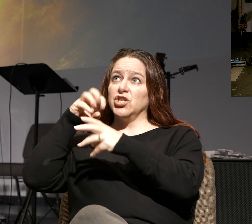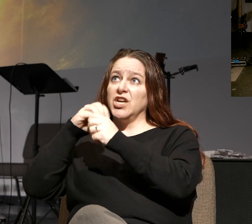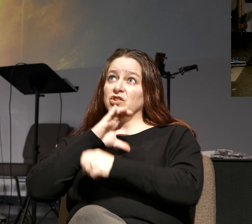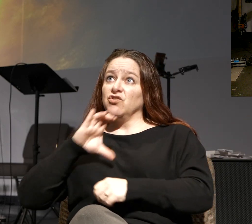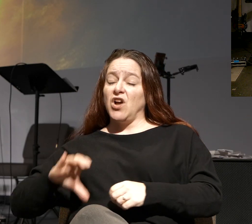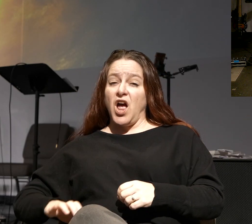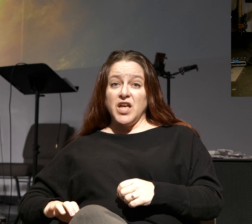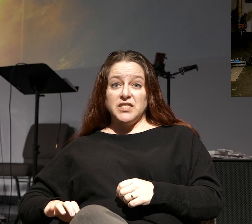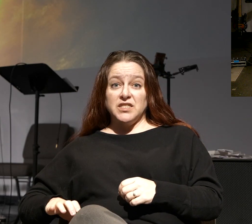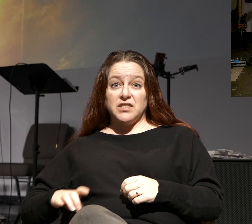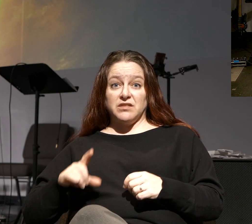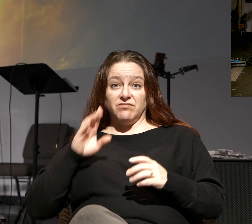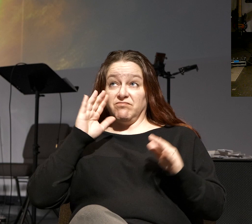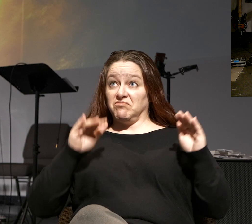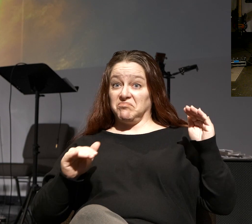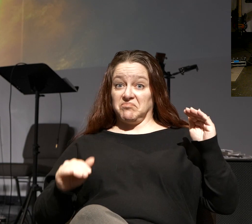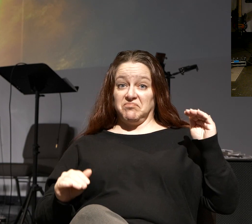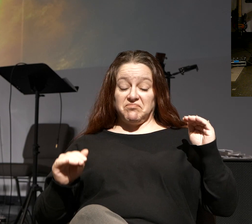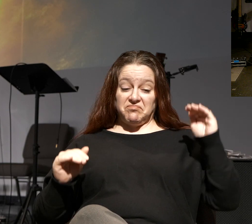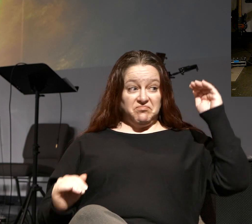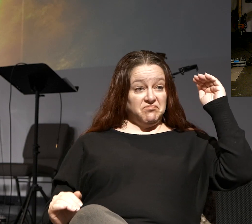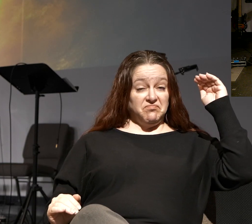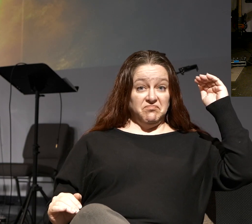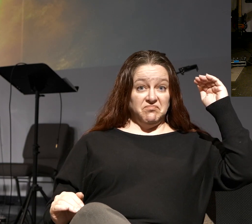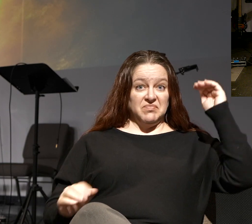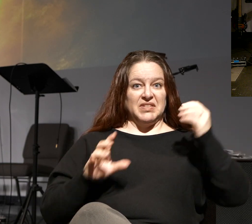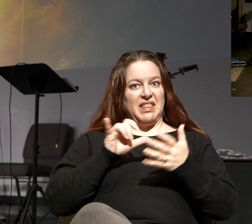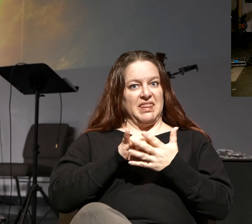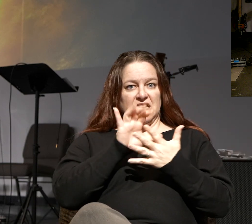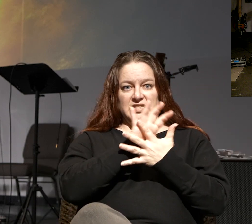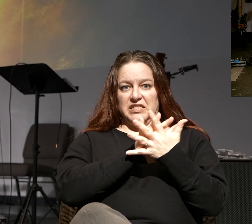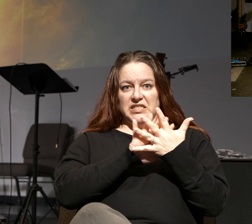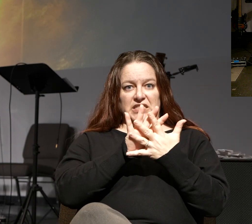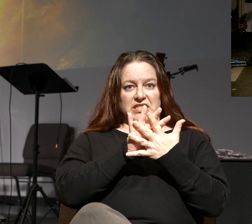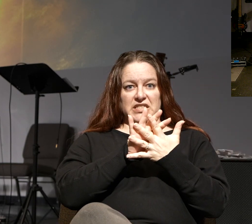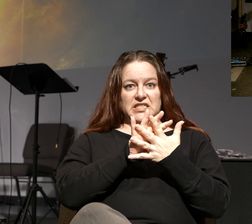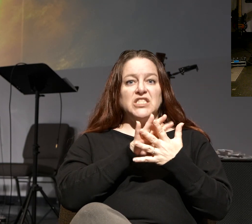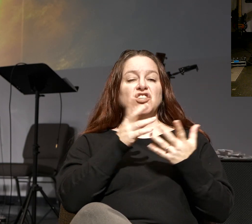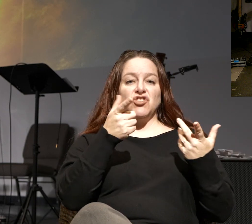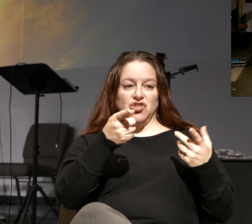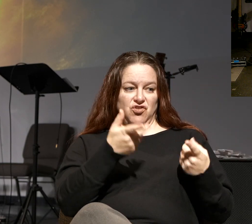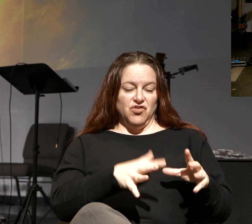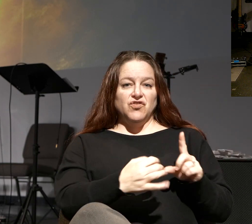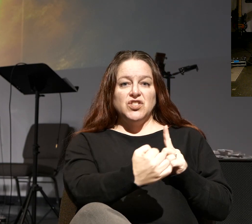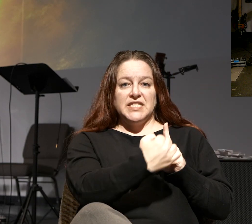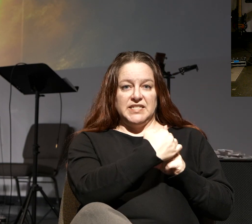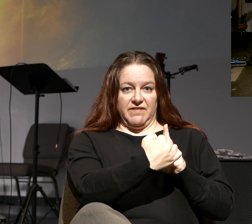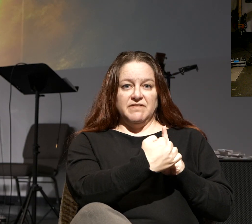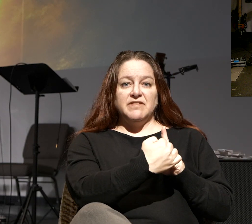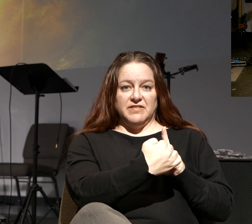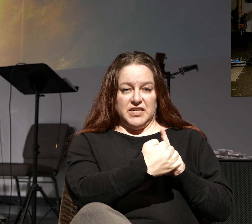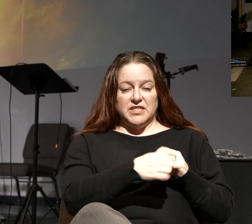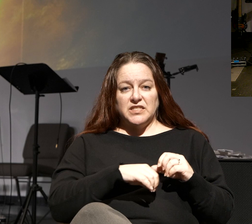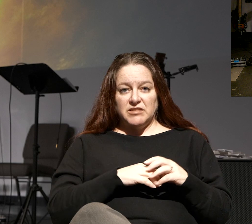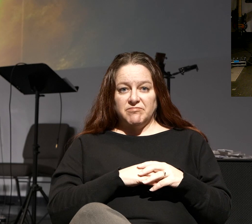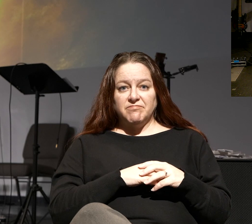are disillusioned, you are deceived, you are being duped